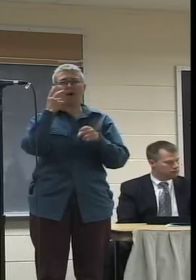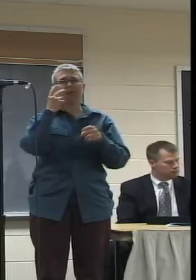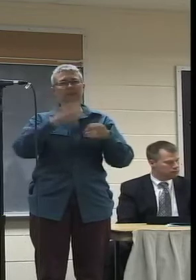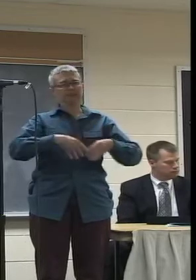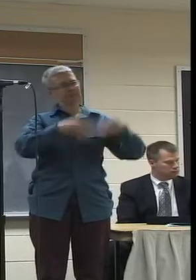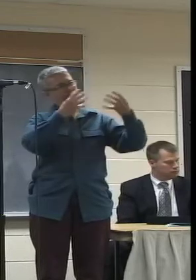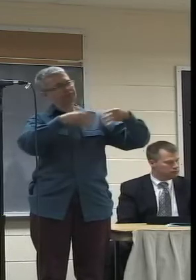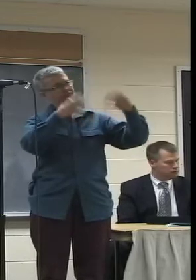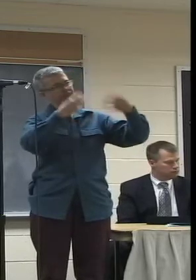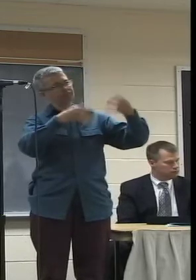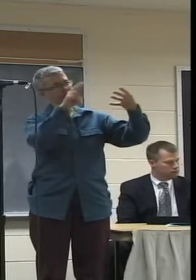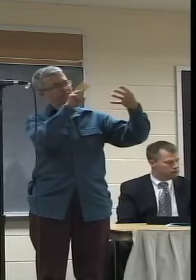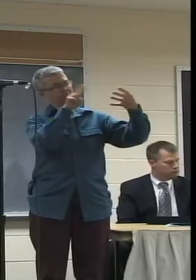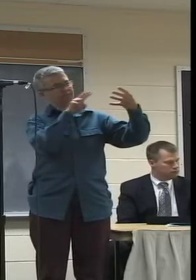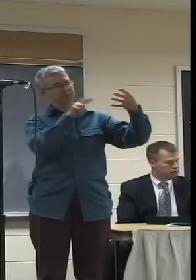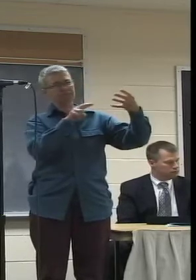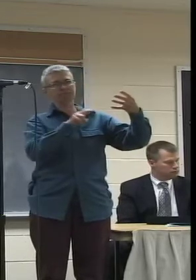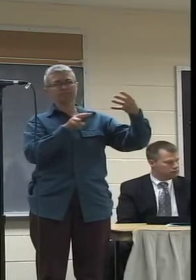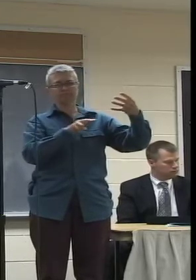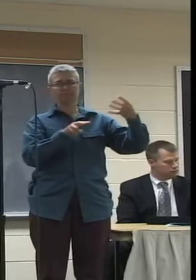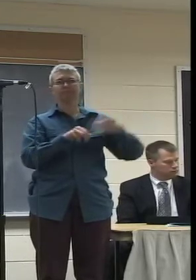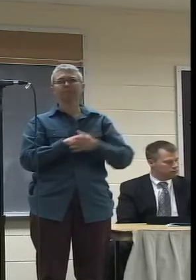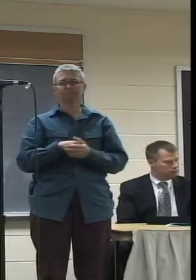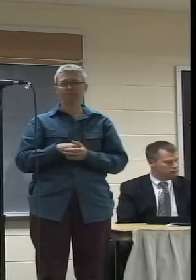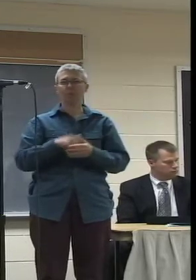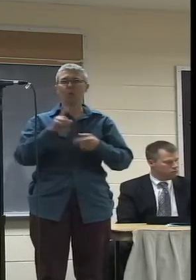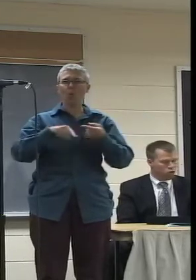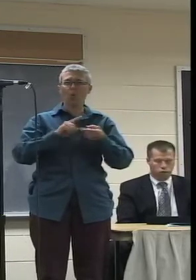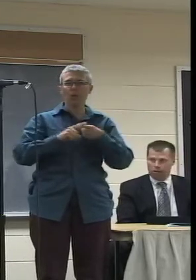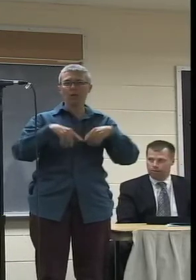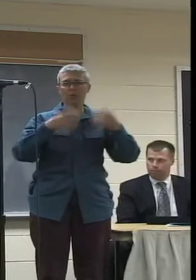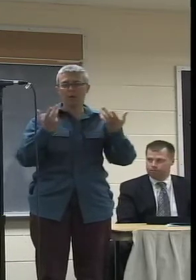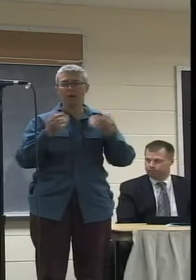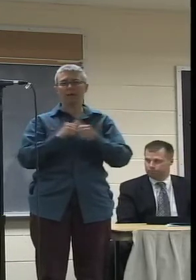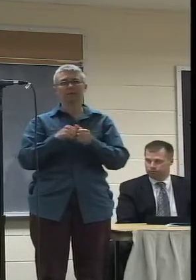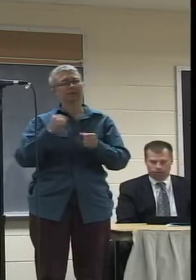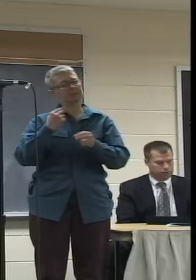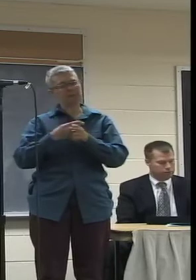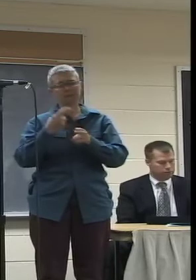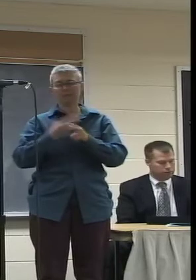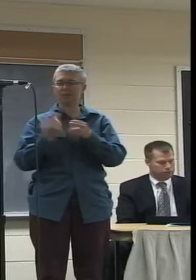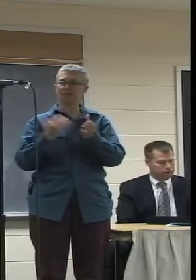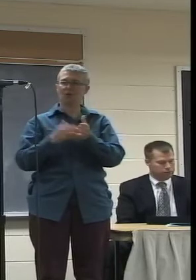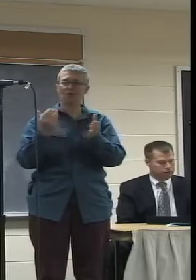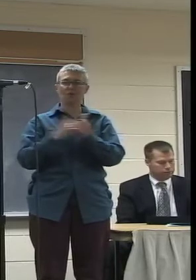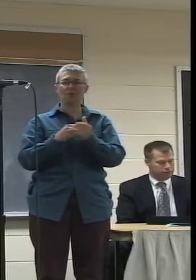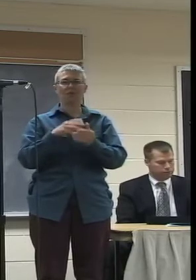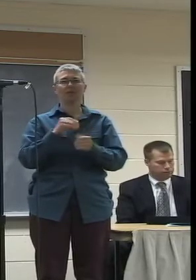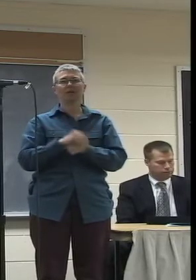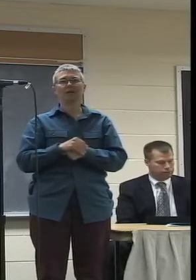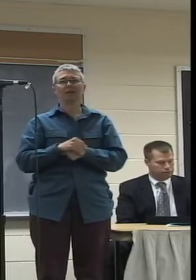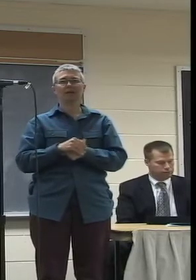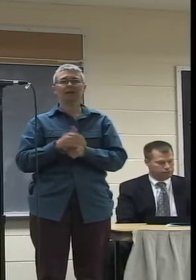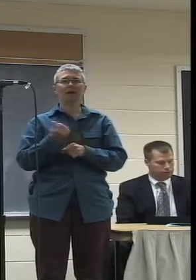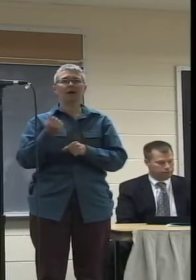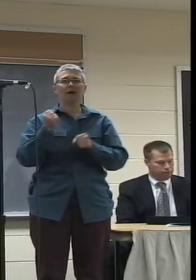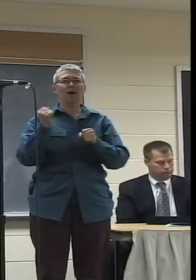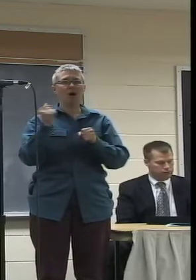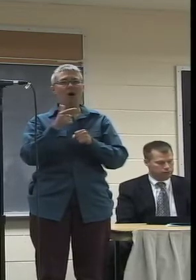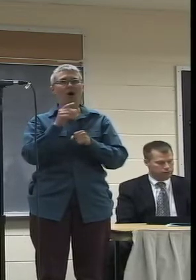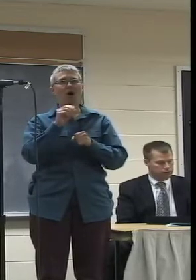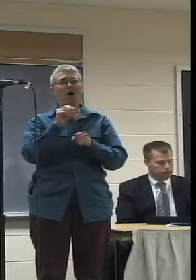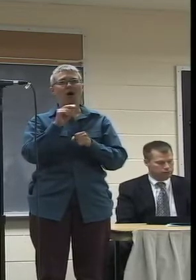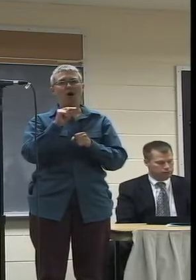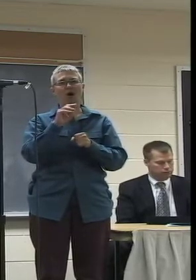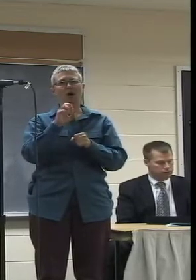NCTV on Comcast platforms. And this has been mentioned many times. And on any future on-screen program